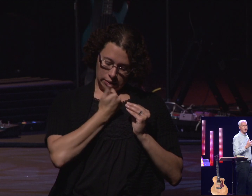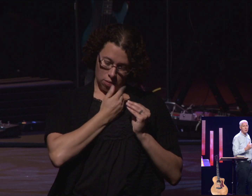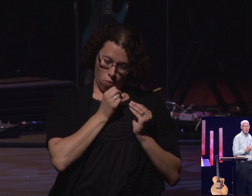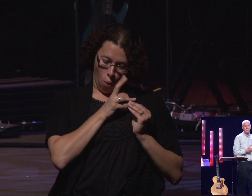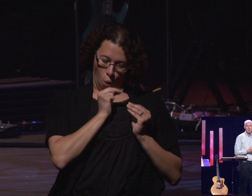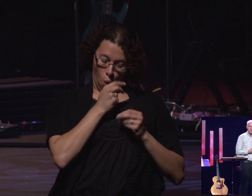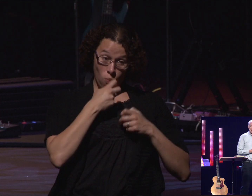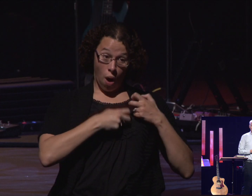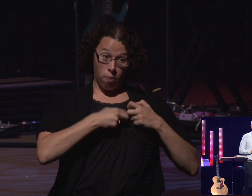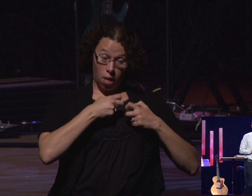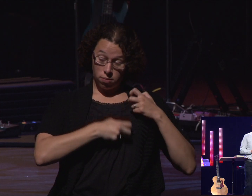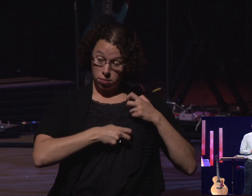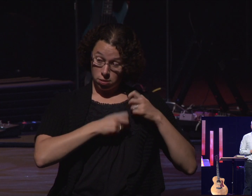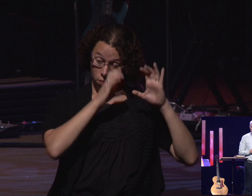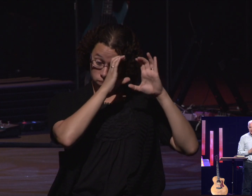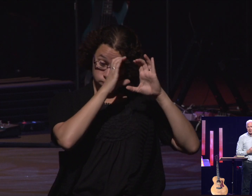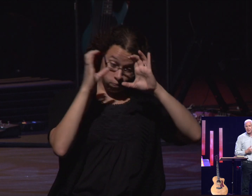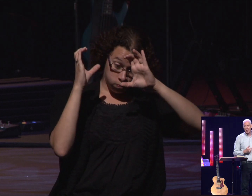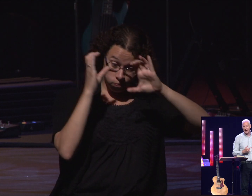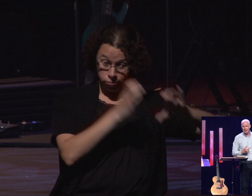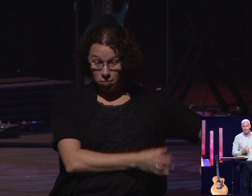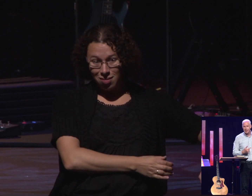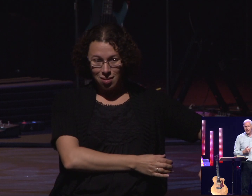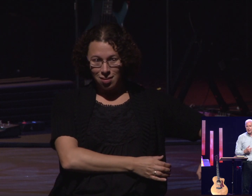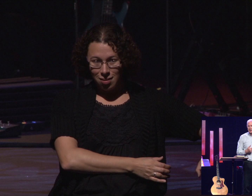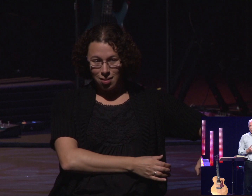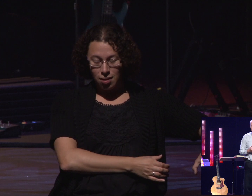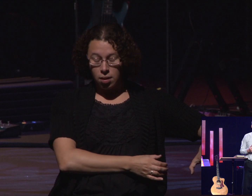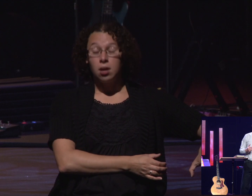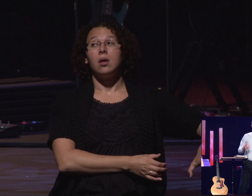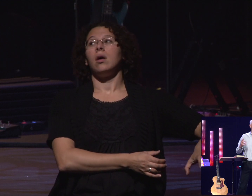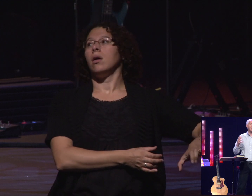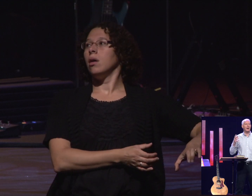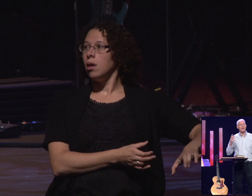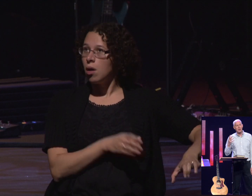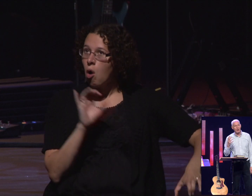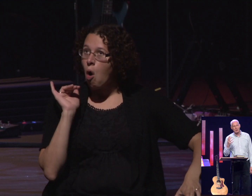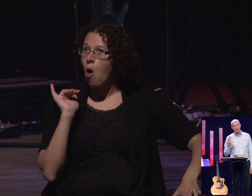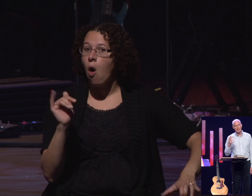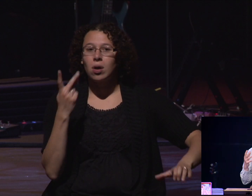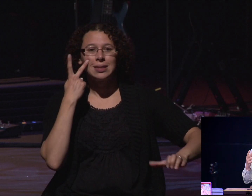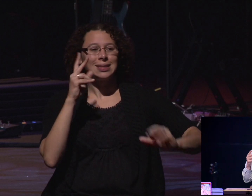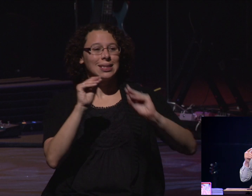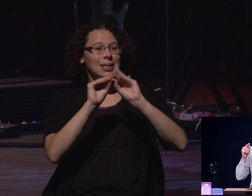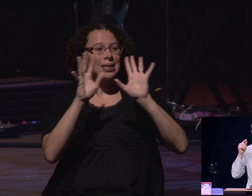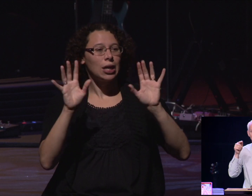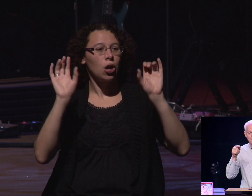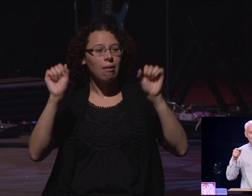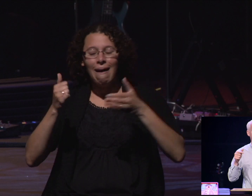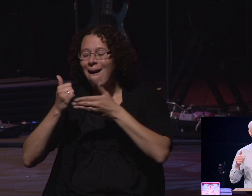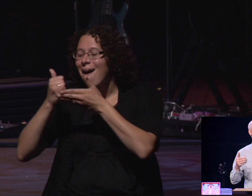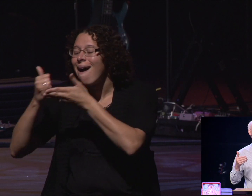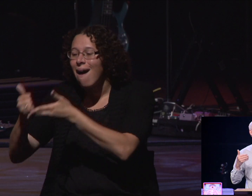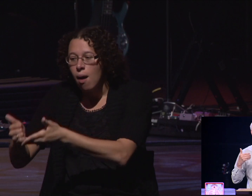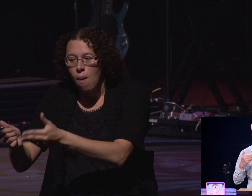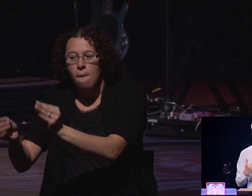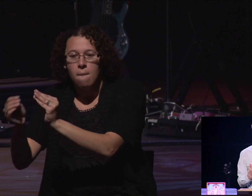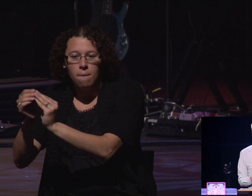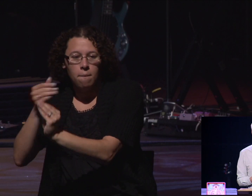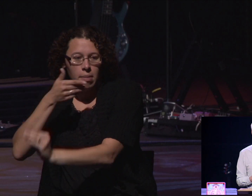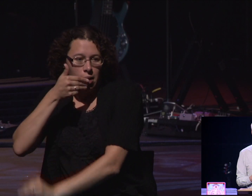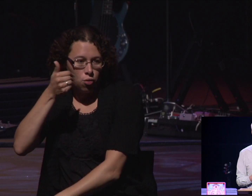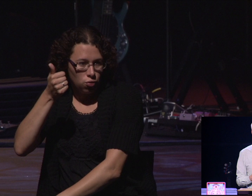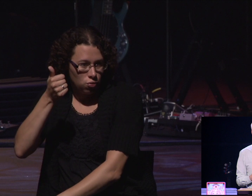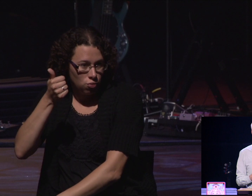to remove the speck out of your brother's eye. So before we take on that quick role to be the surgeon and pick out your problems, I need to stop and